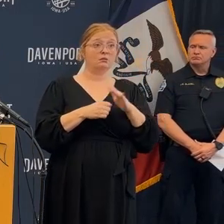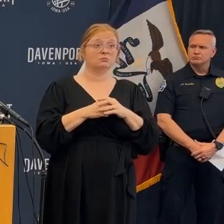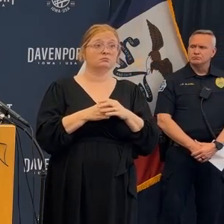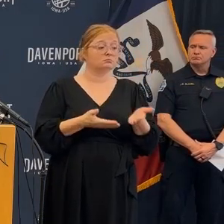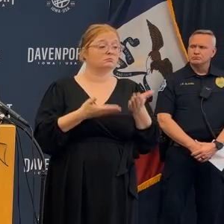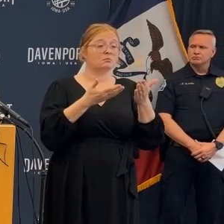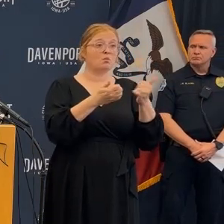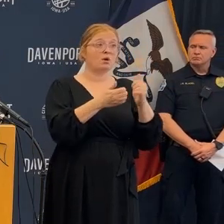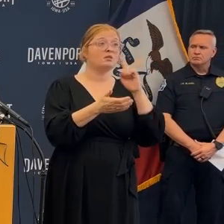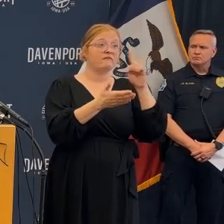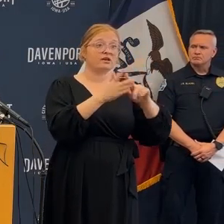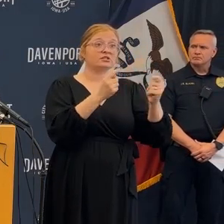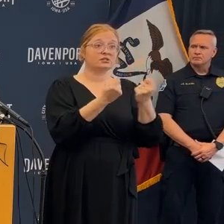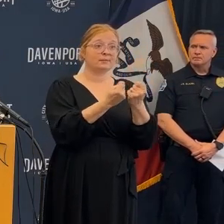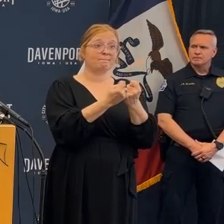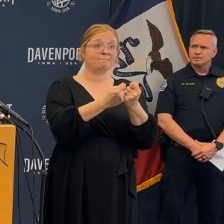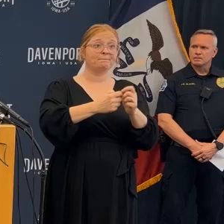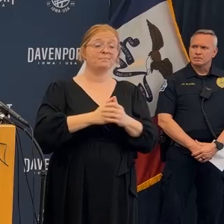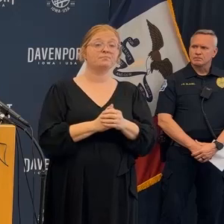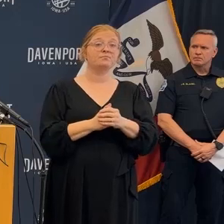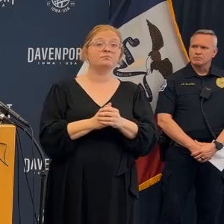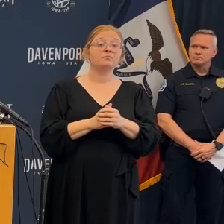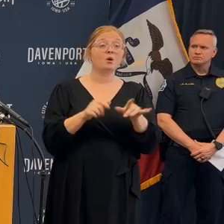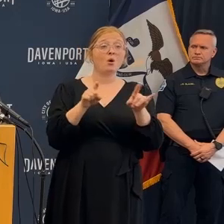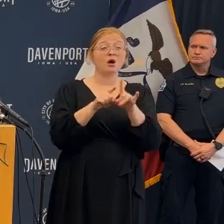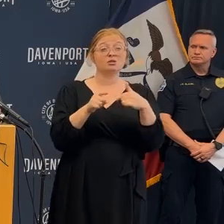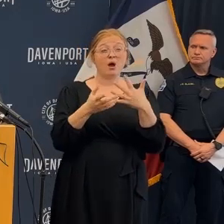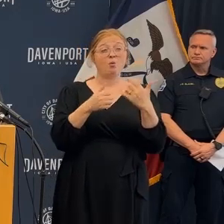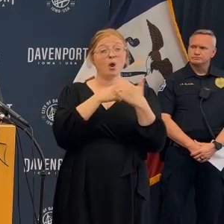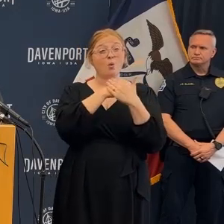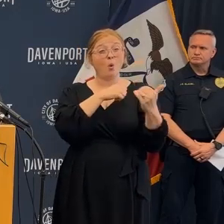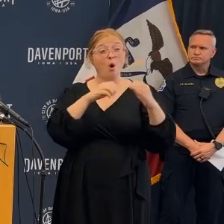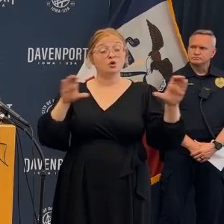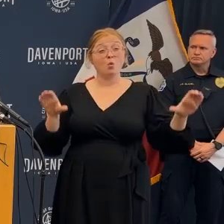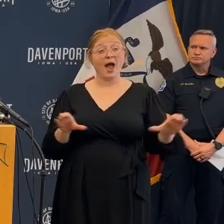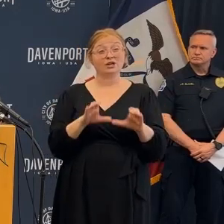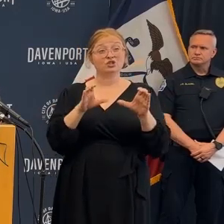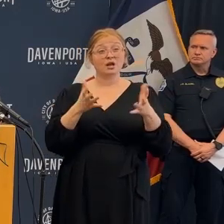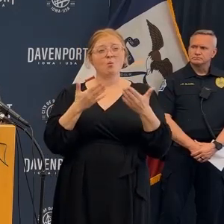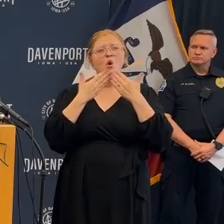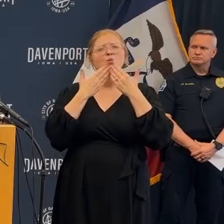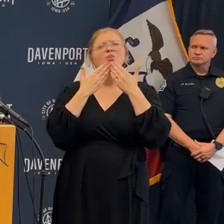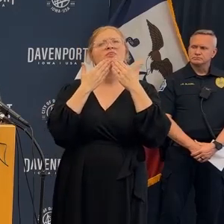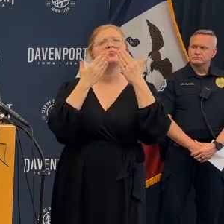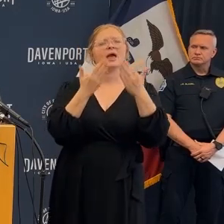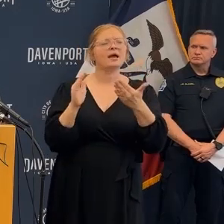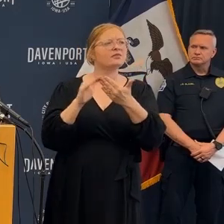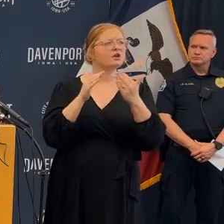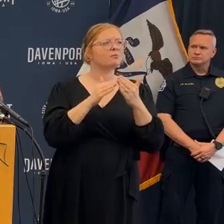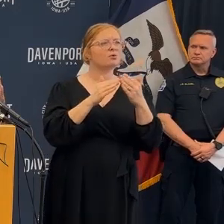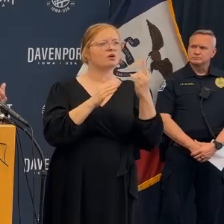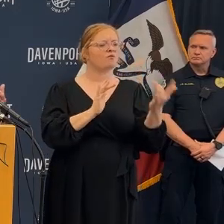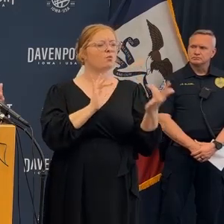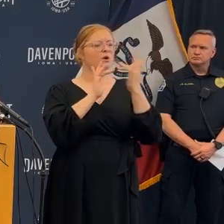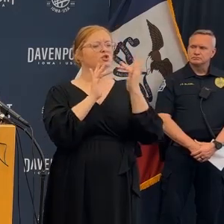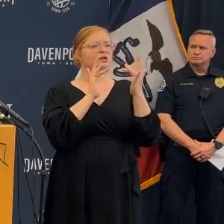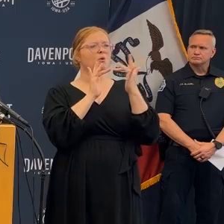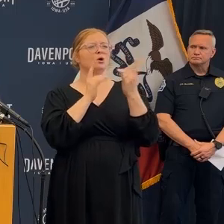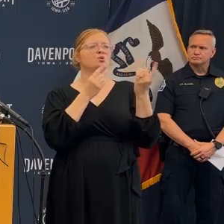lot of things to gather and more yet to gather but that's a commitment you'll have that we are going to do that